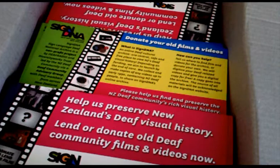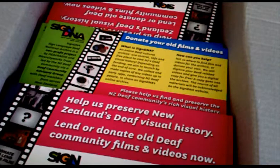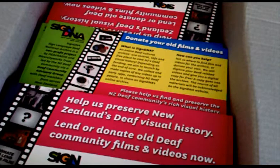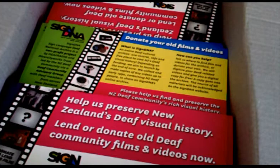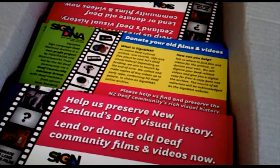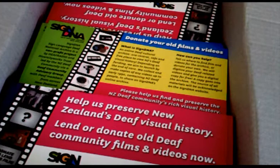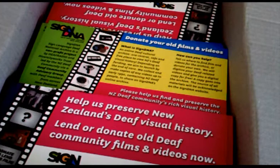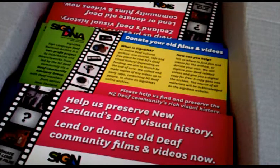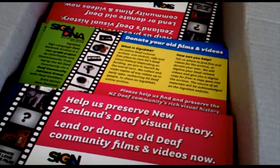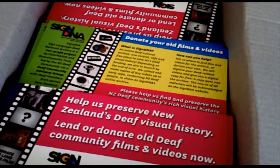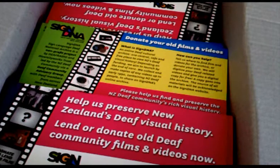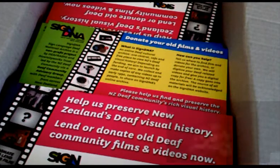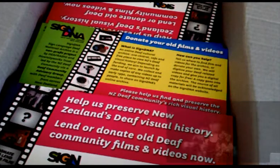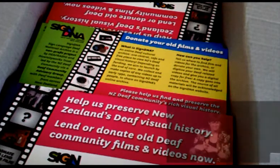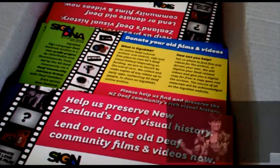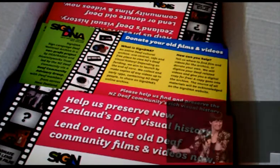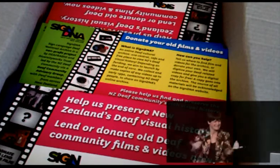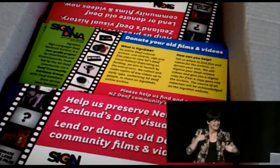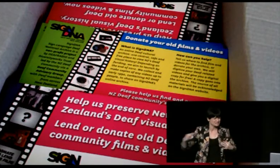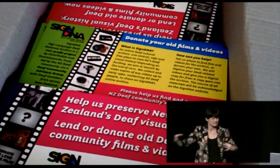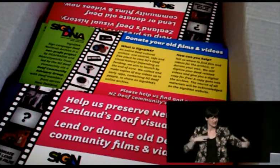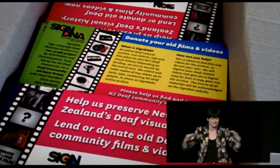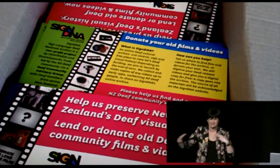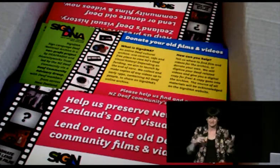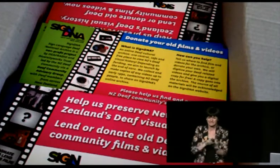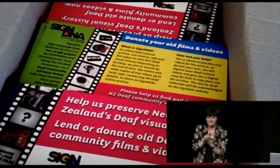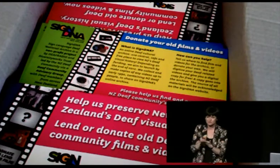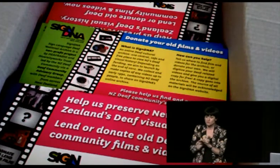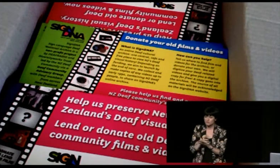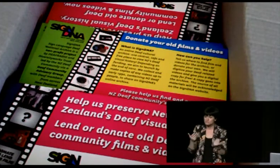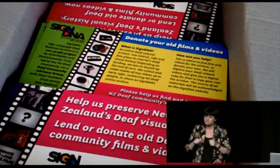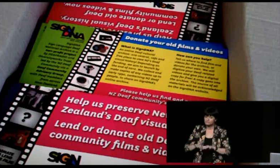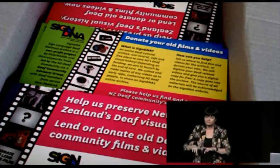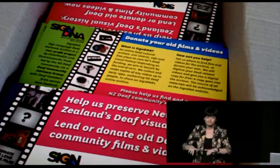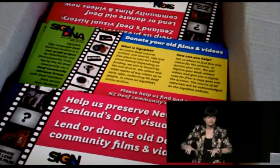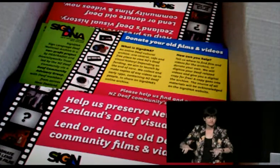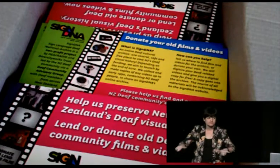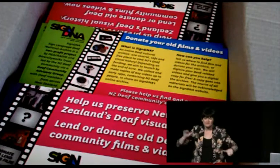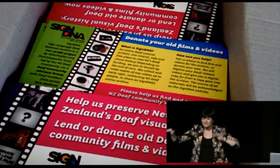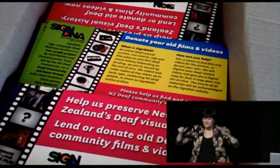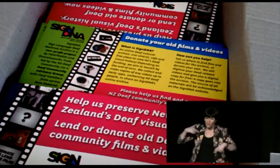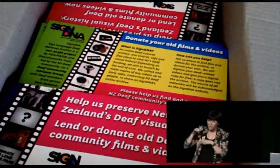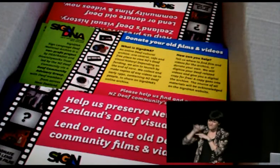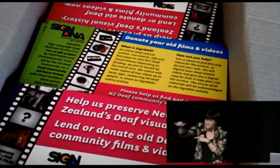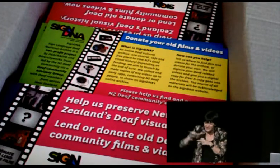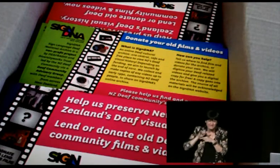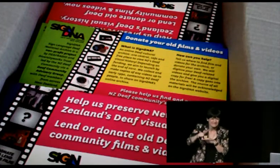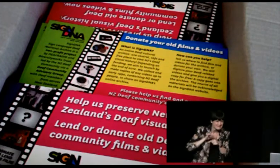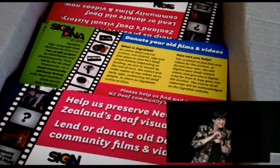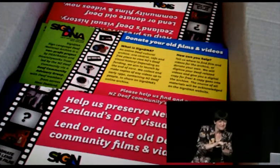So the concept started to get some momentum. We had a group set up under the trust. had an advisory group and so we needed to now let people